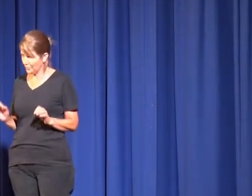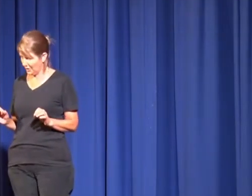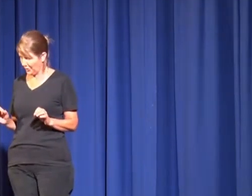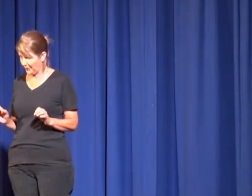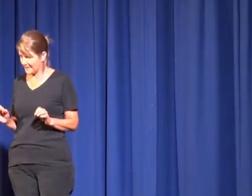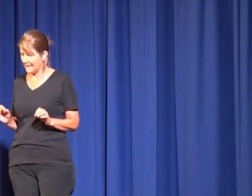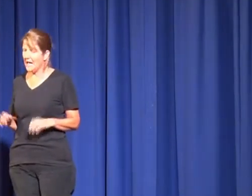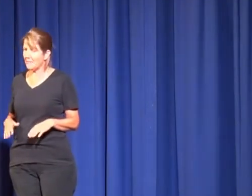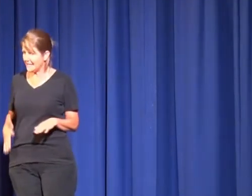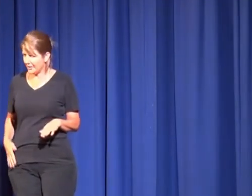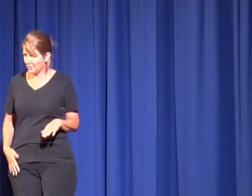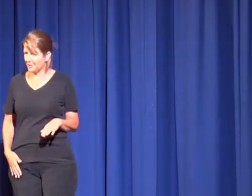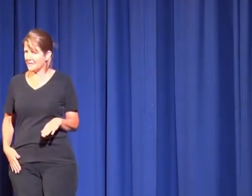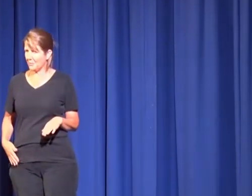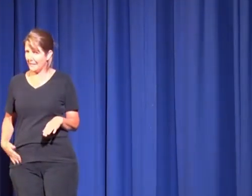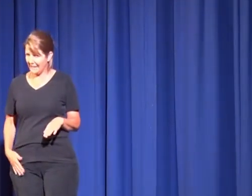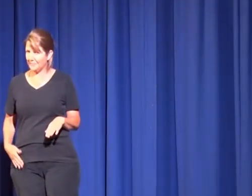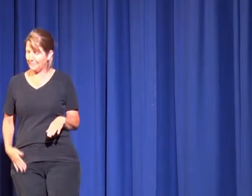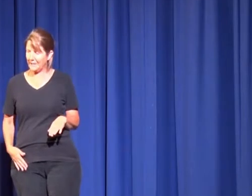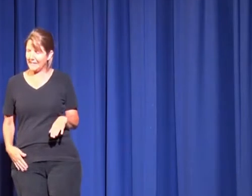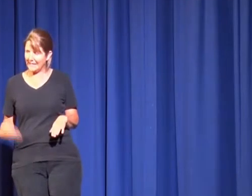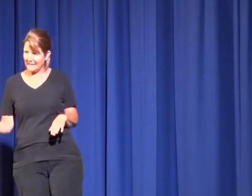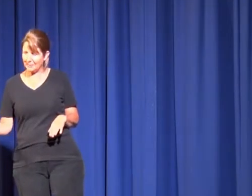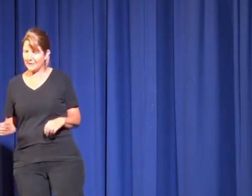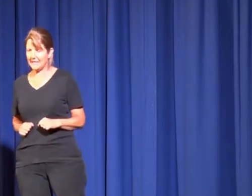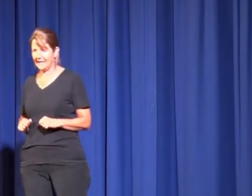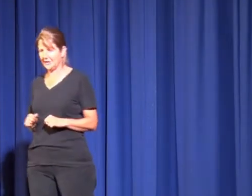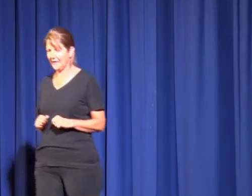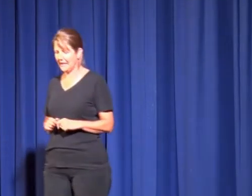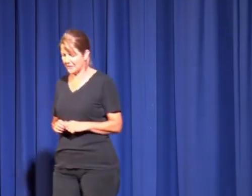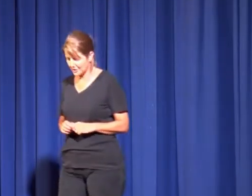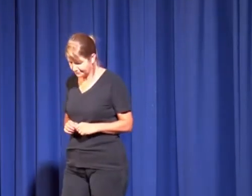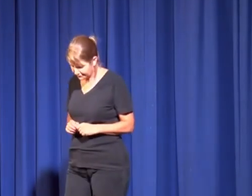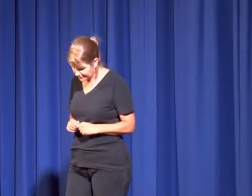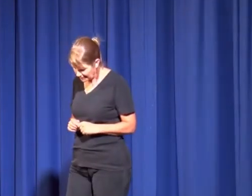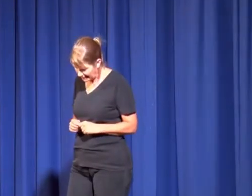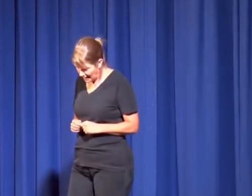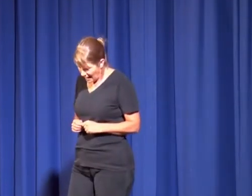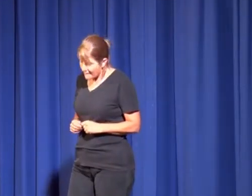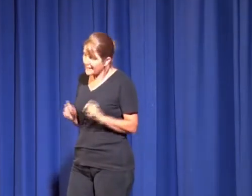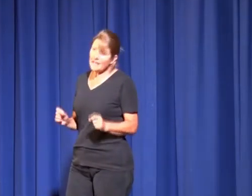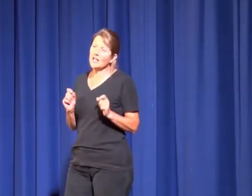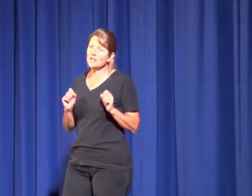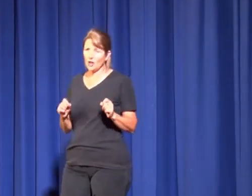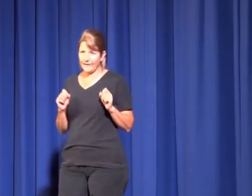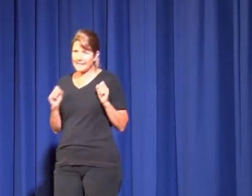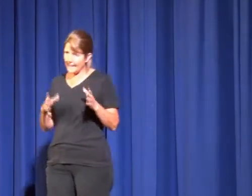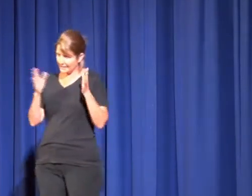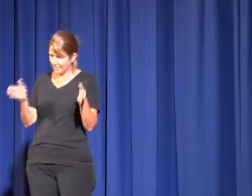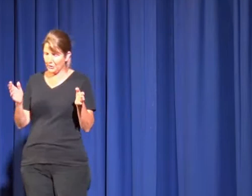more clothes. My dad also was the one who put his hand in his pocket and hand over the cash. Vicky and I used to go to these dances, the